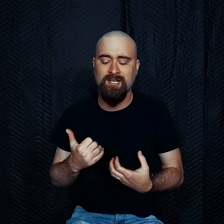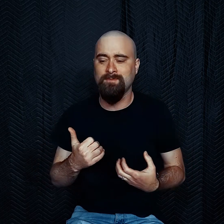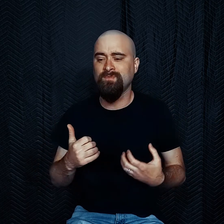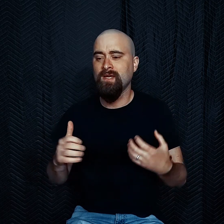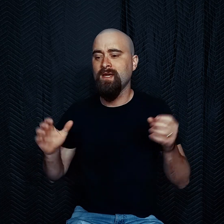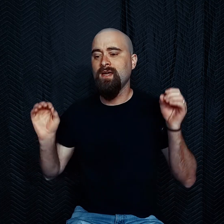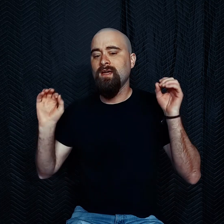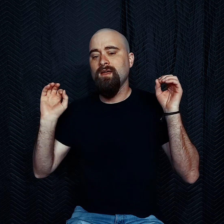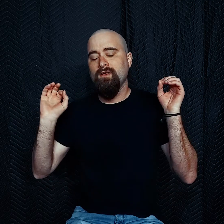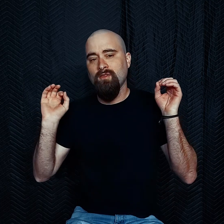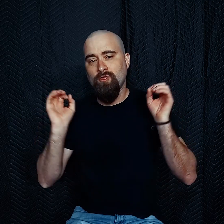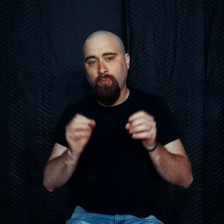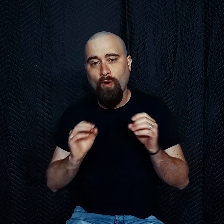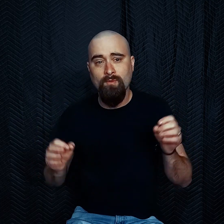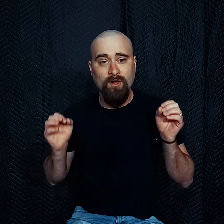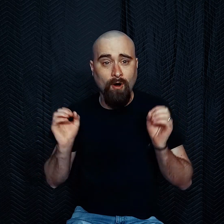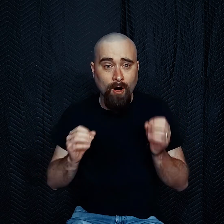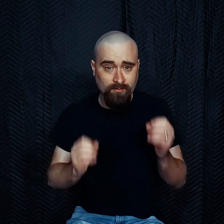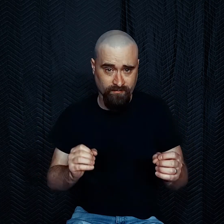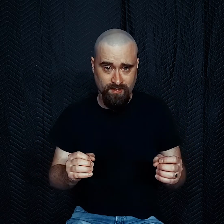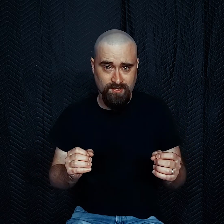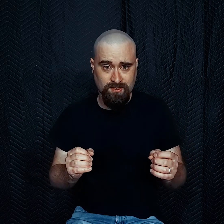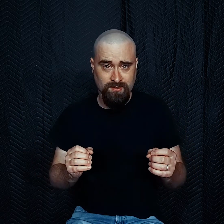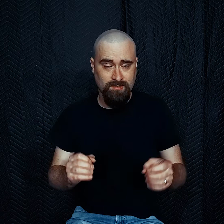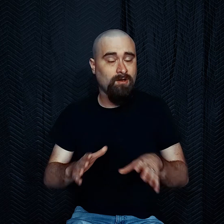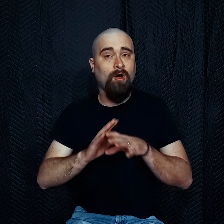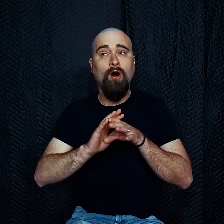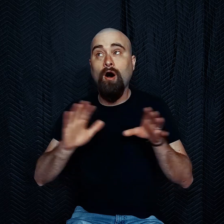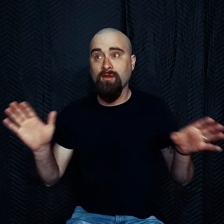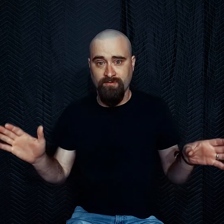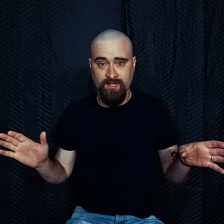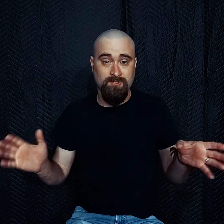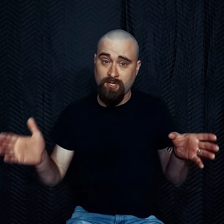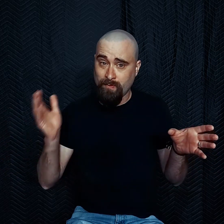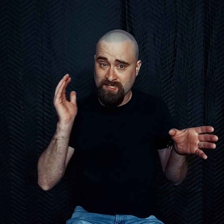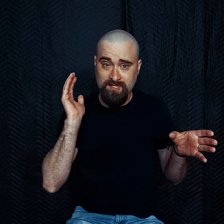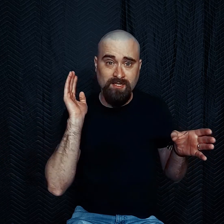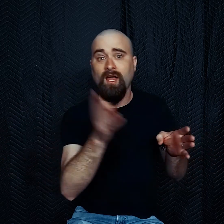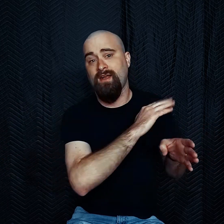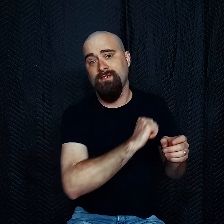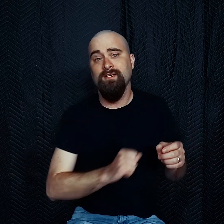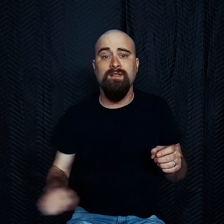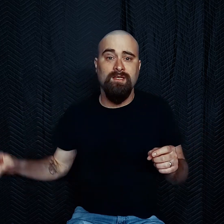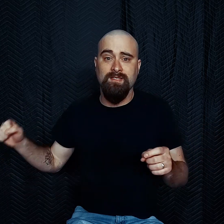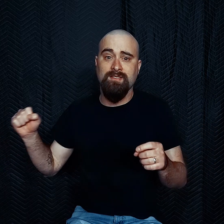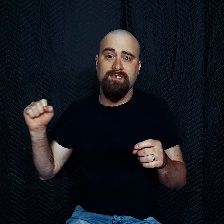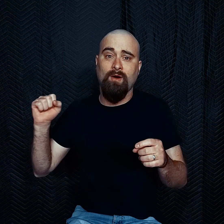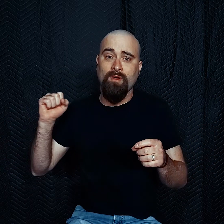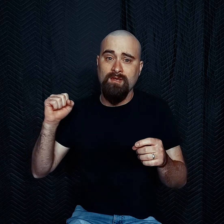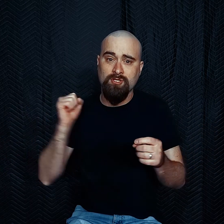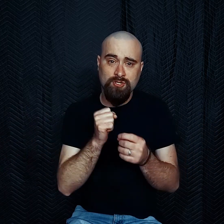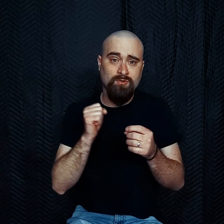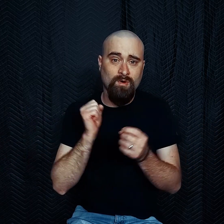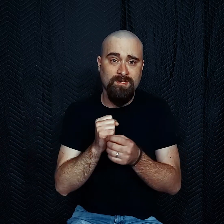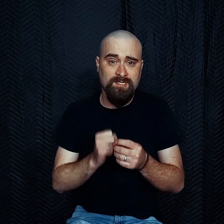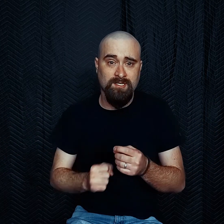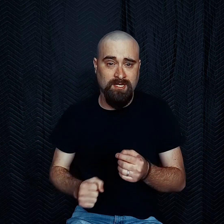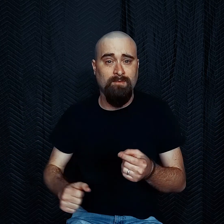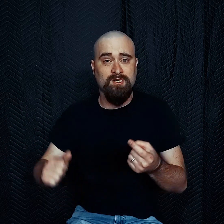good The point with all of this, all of this, and you're going to hear me say this a lot, is that we need to shoot with intention. That means